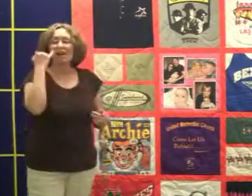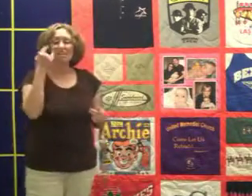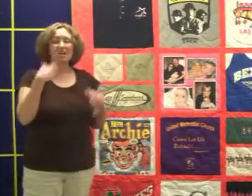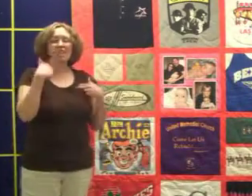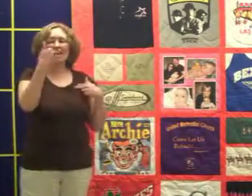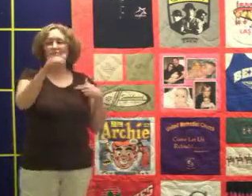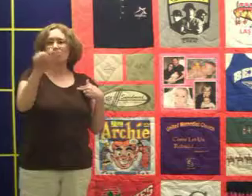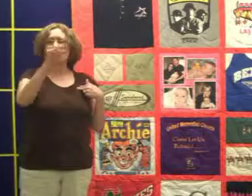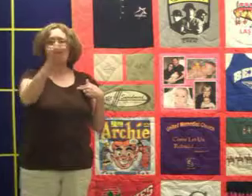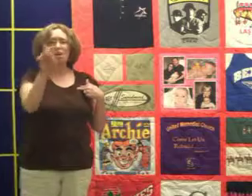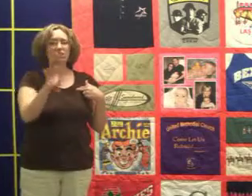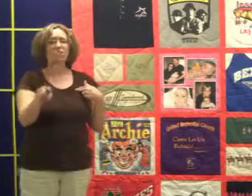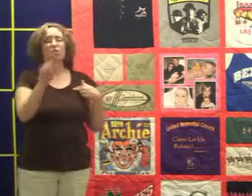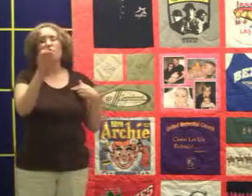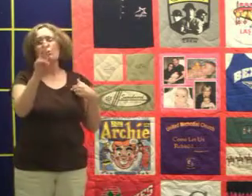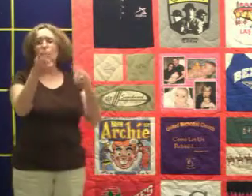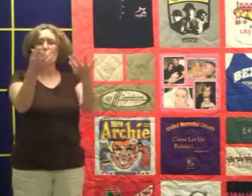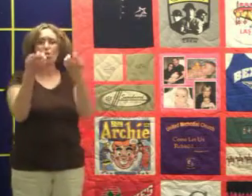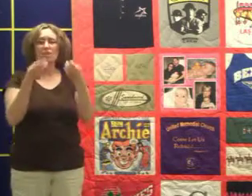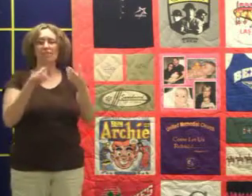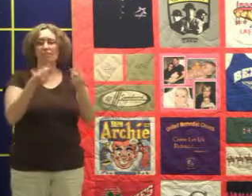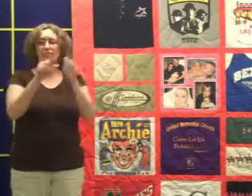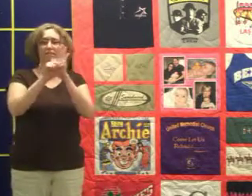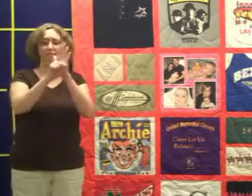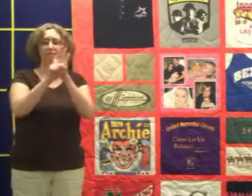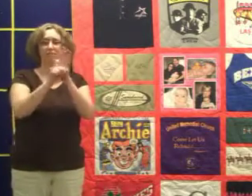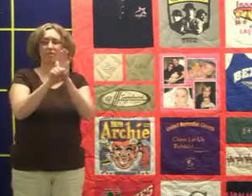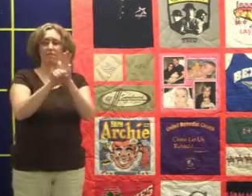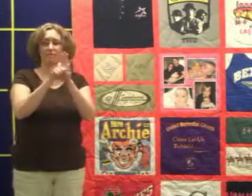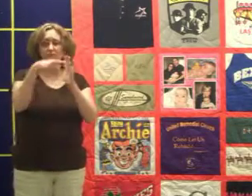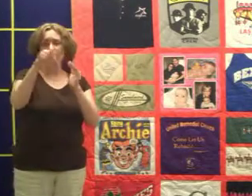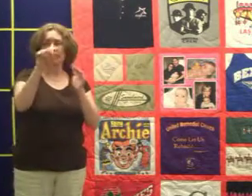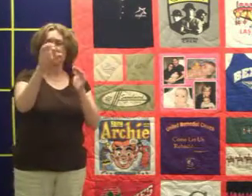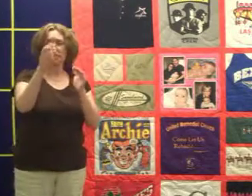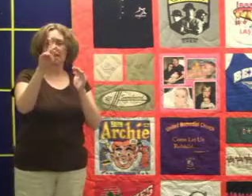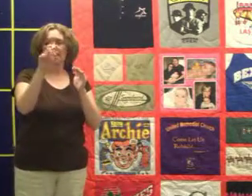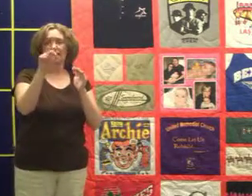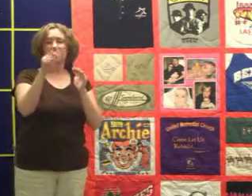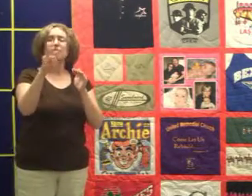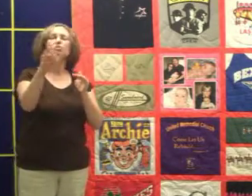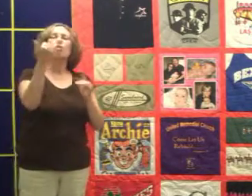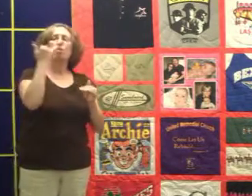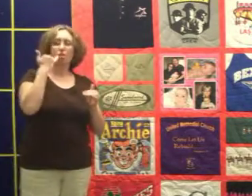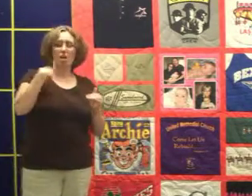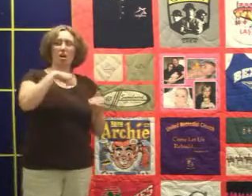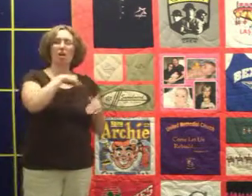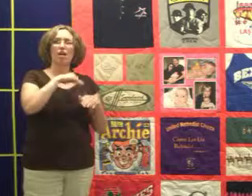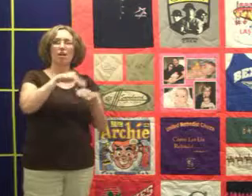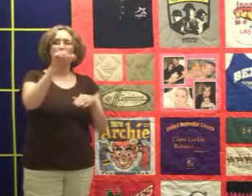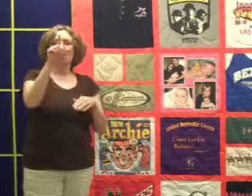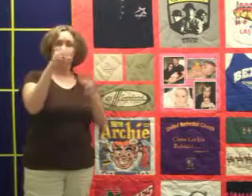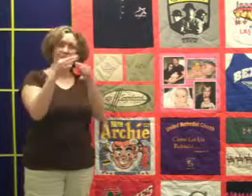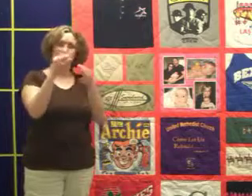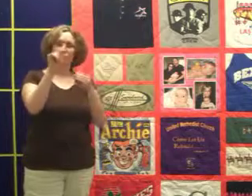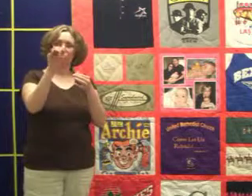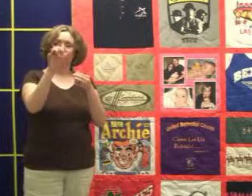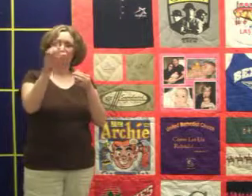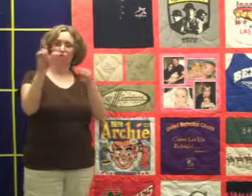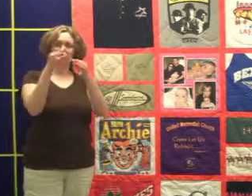If you have any questions or you would like us to send you a sample packet of our fabrics, please call us